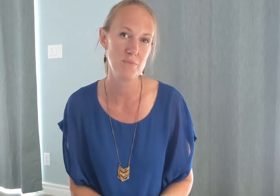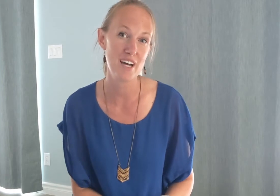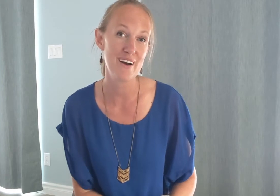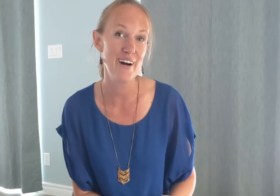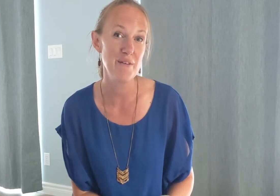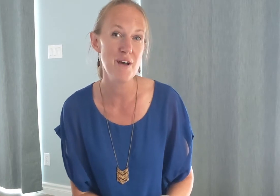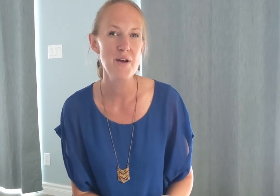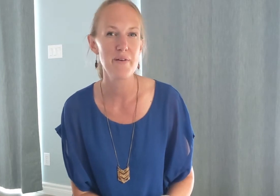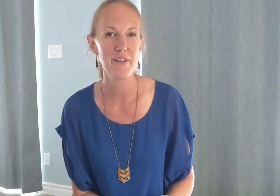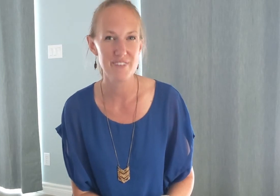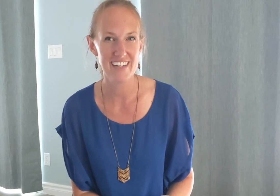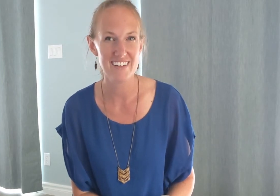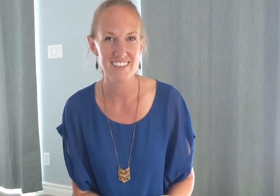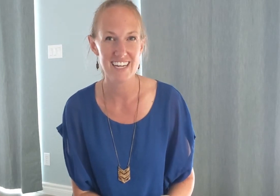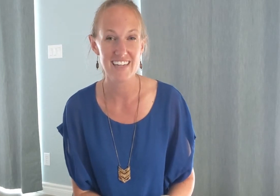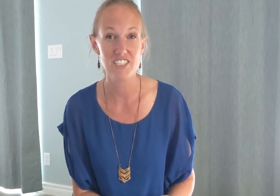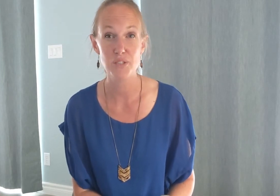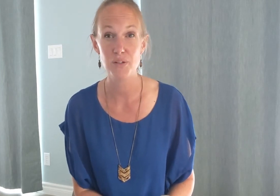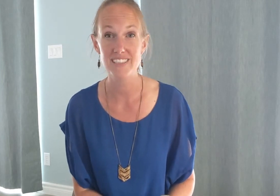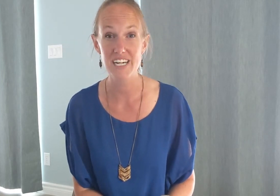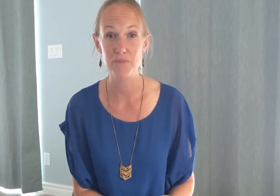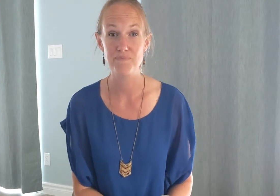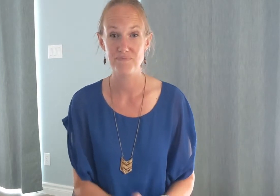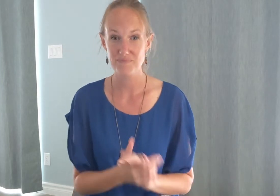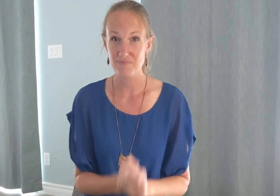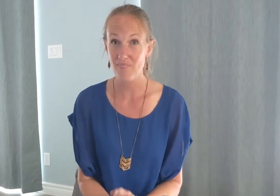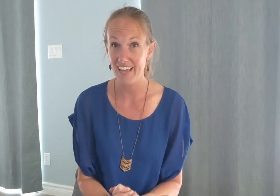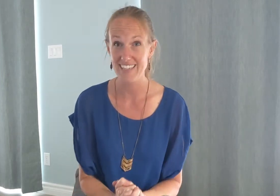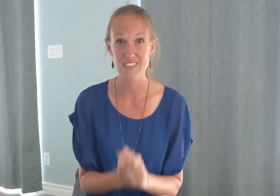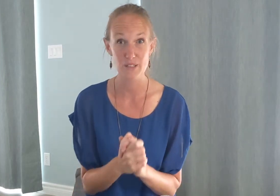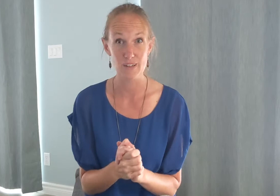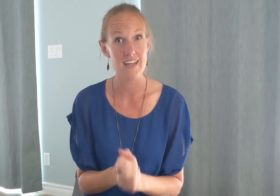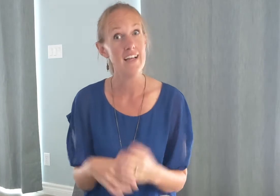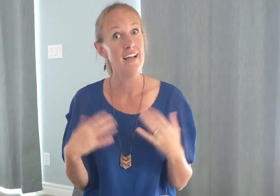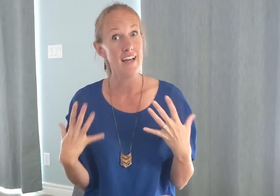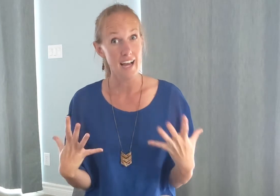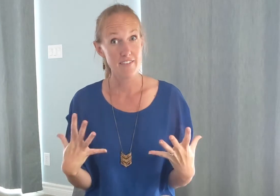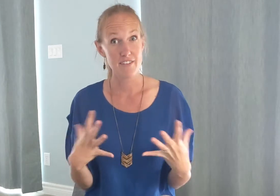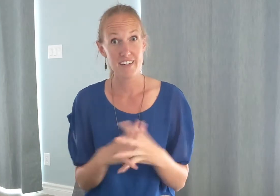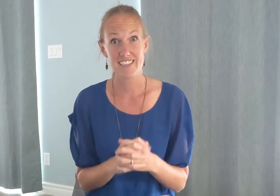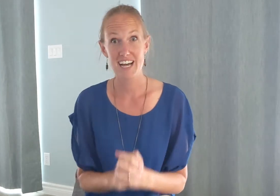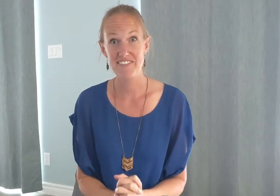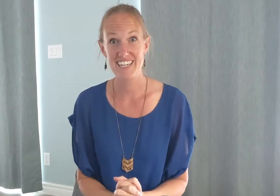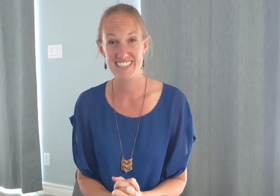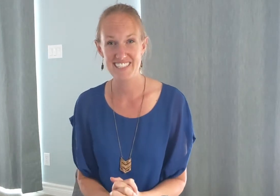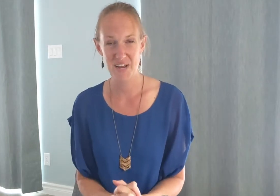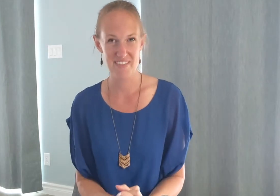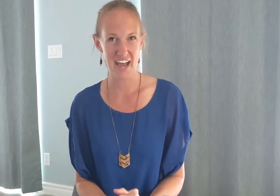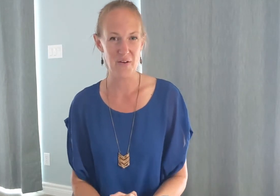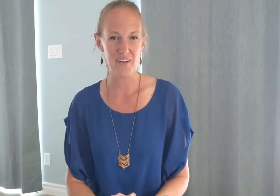.com where you'll find all the sign language tutorials there okay so after a very tough day yesterday with that chorus